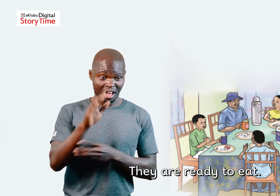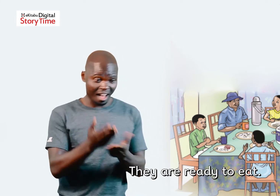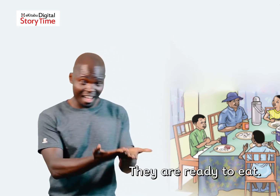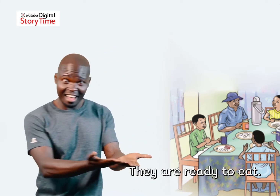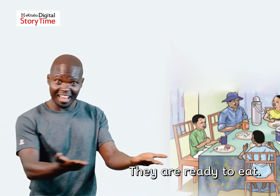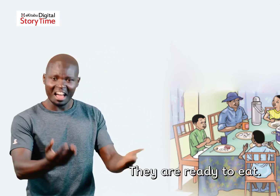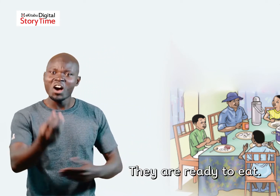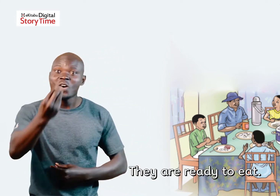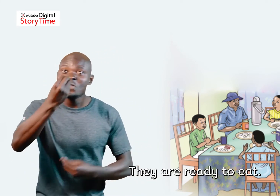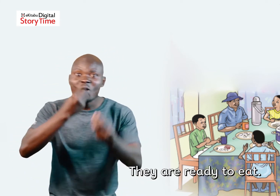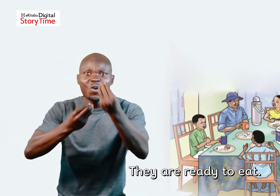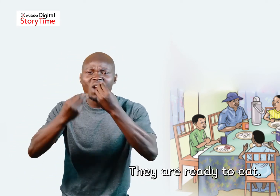They are ready to eat